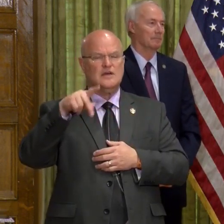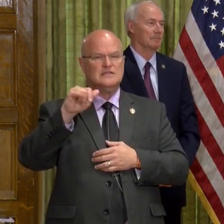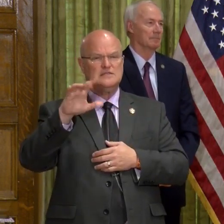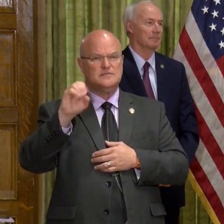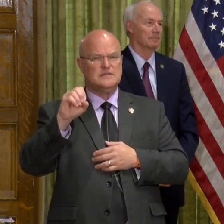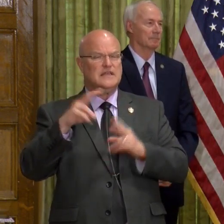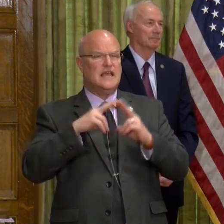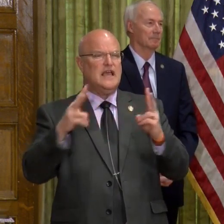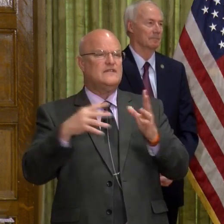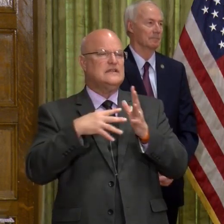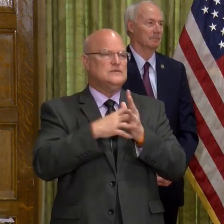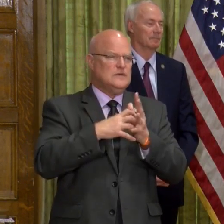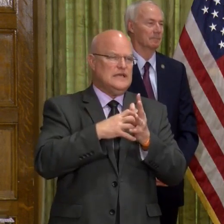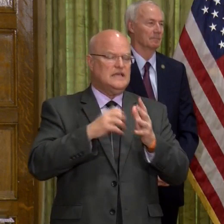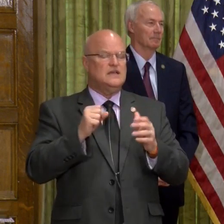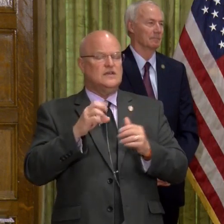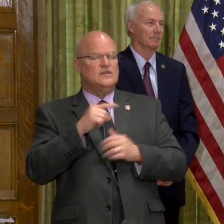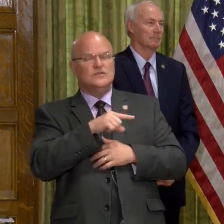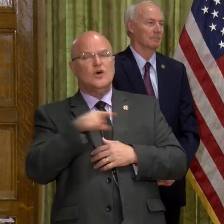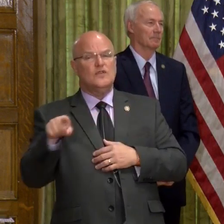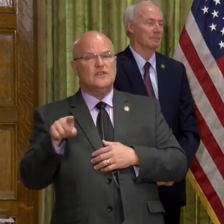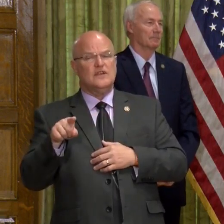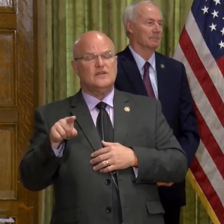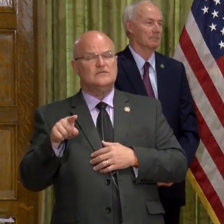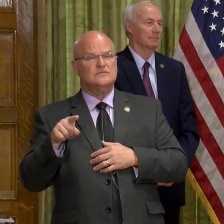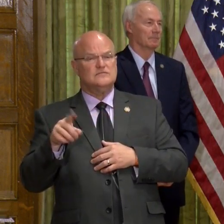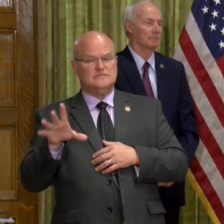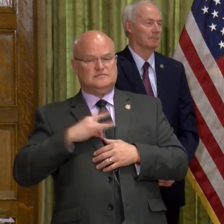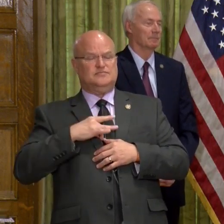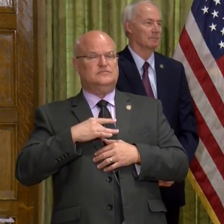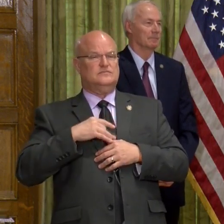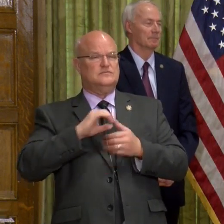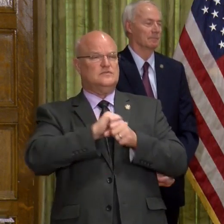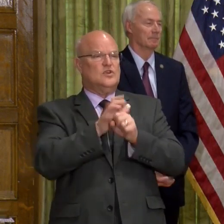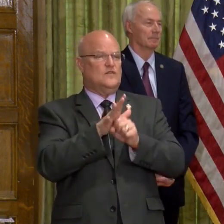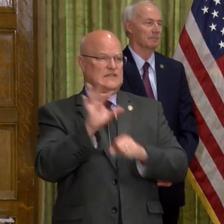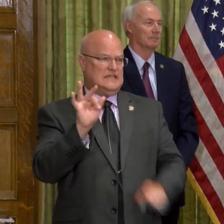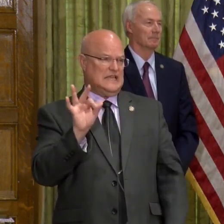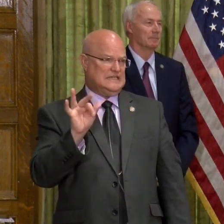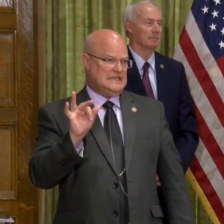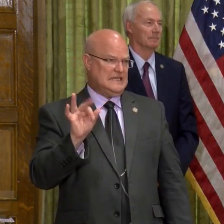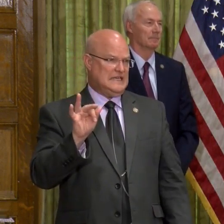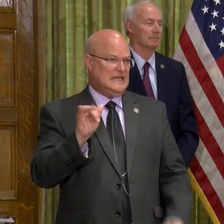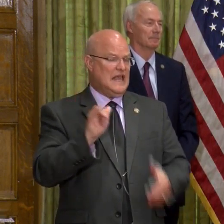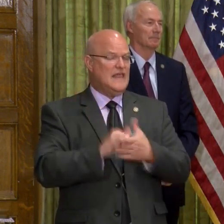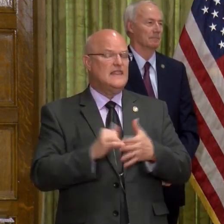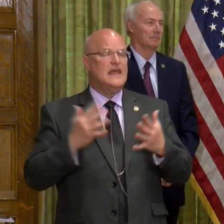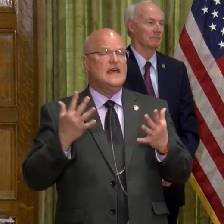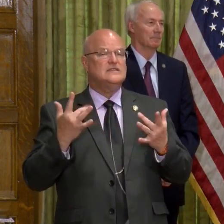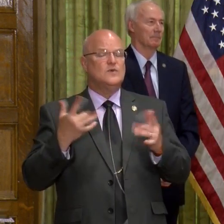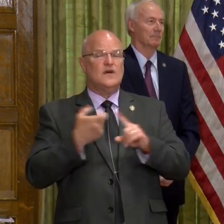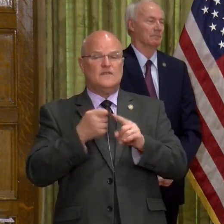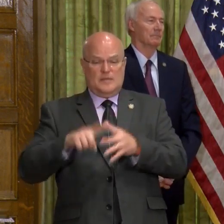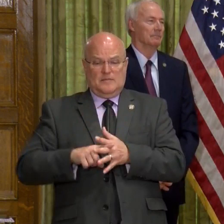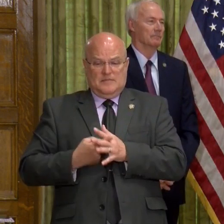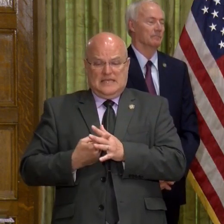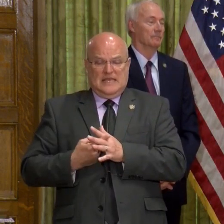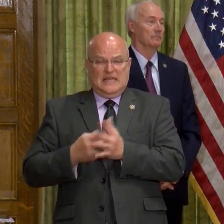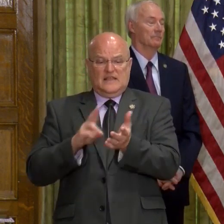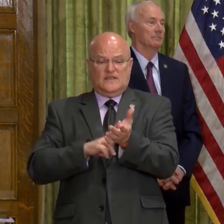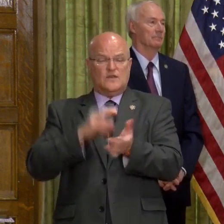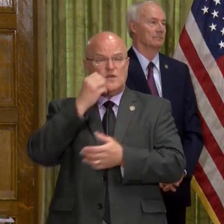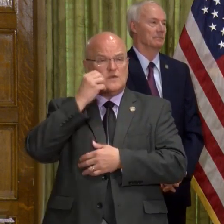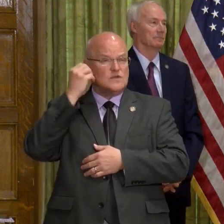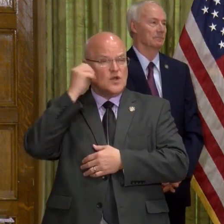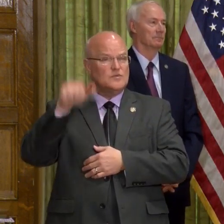so they're very, very vulnerable to COVID-19. That's why, from the very beginning, the nursing